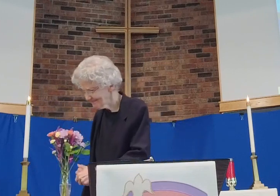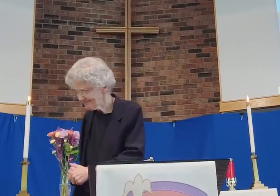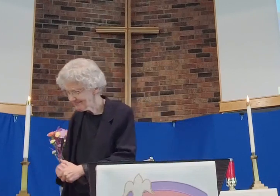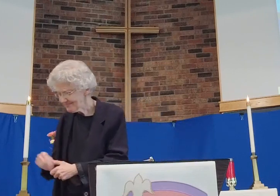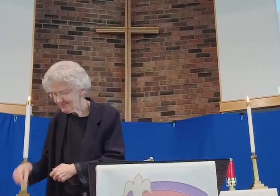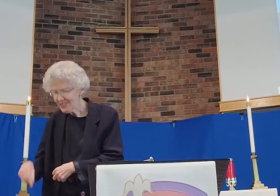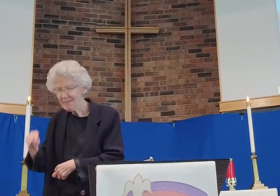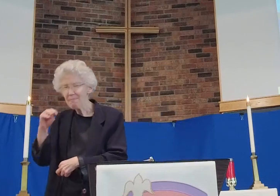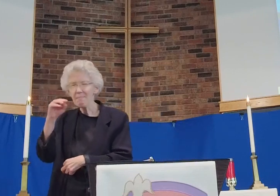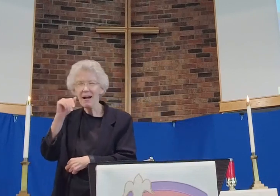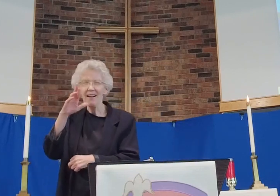Jesus' face.